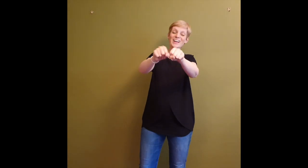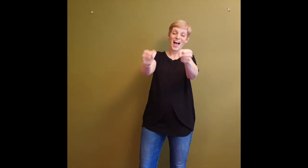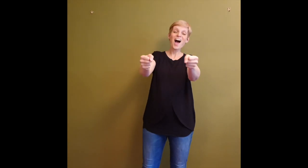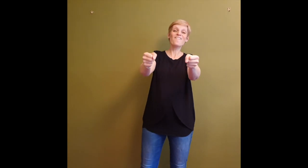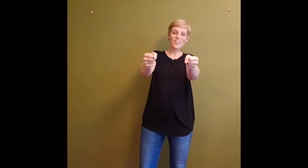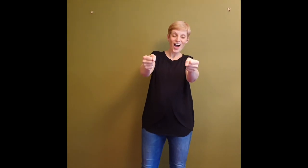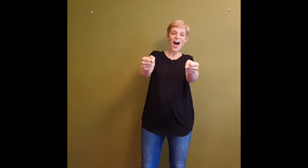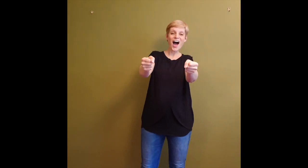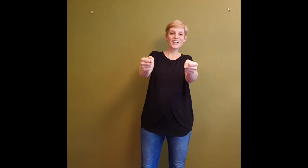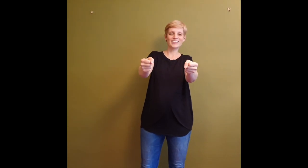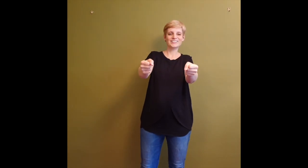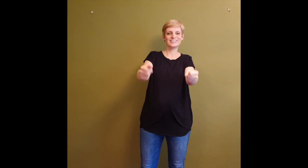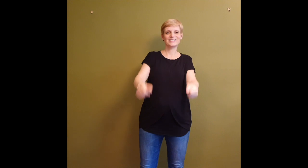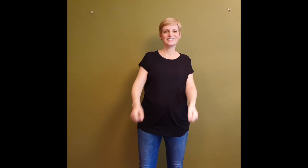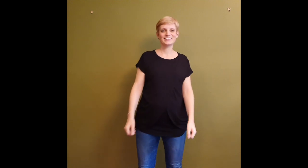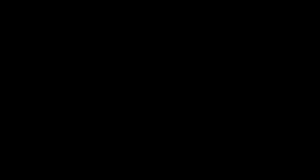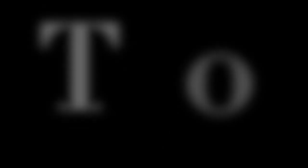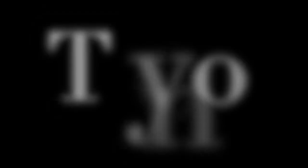Unbreakable